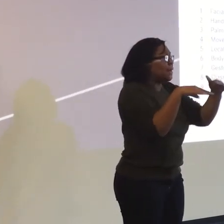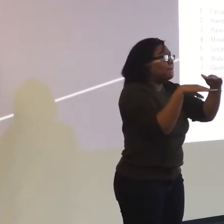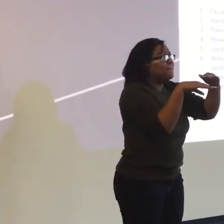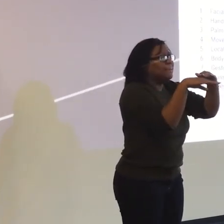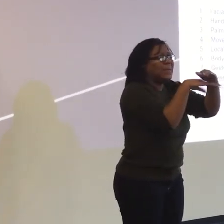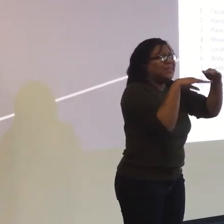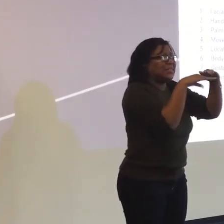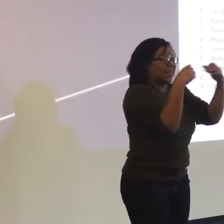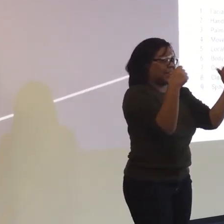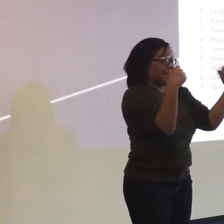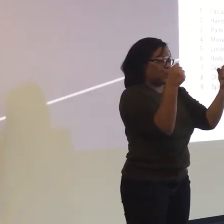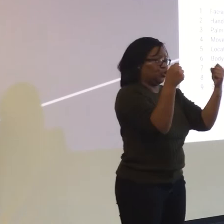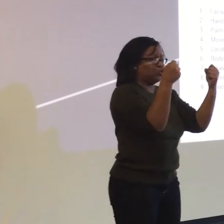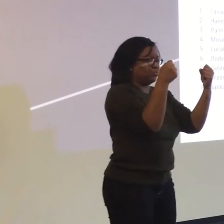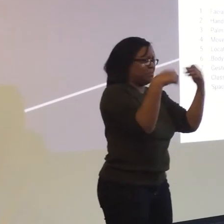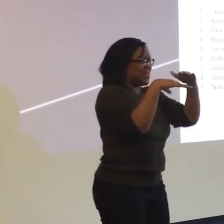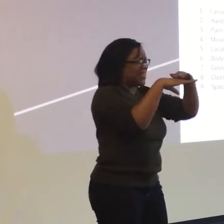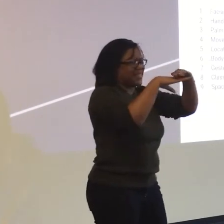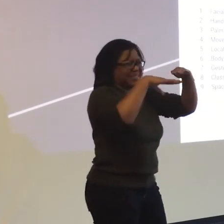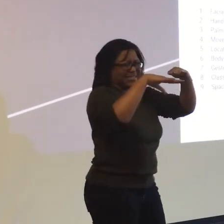So you just did some basic signs.